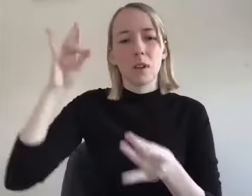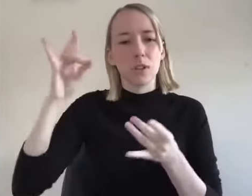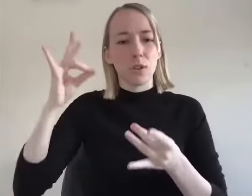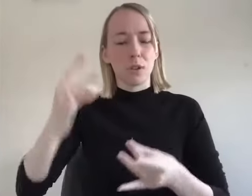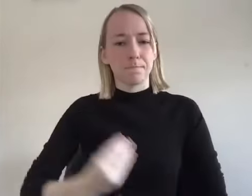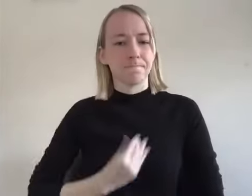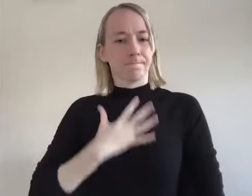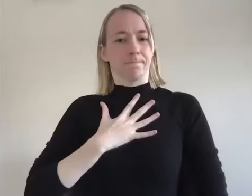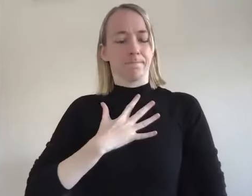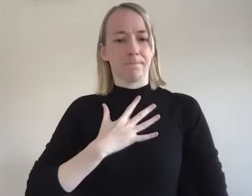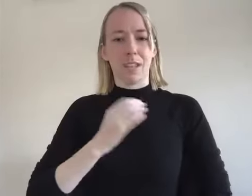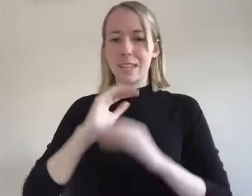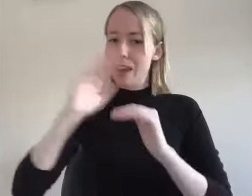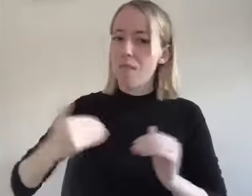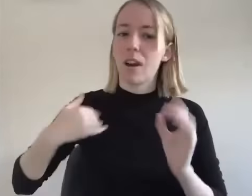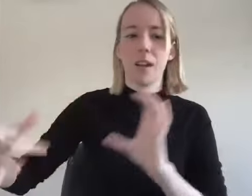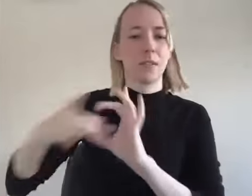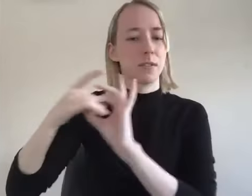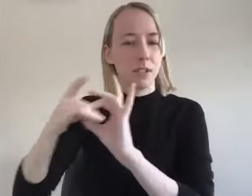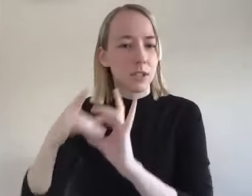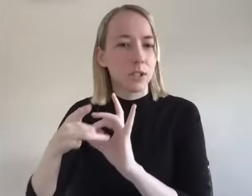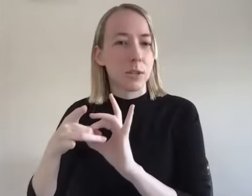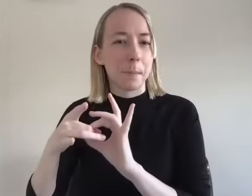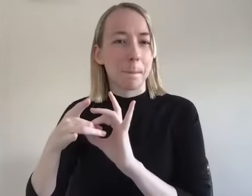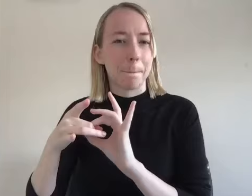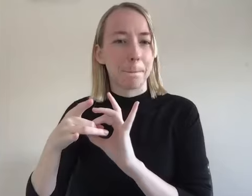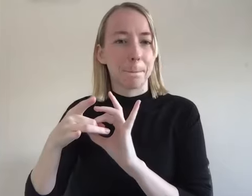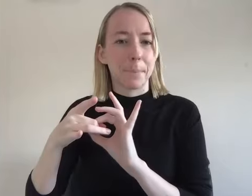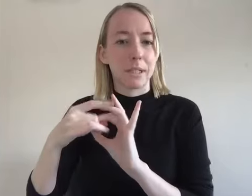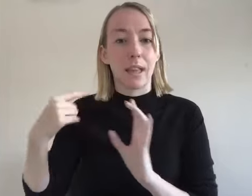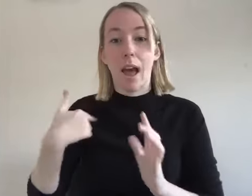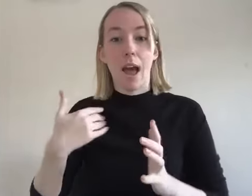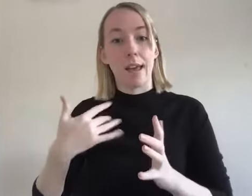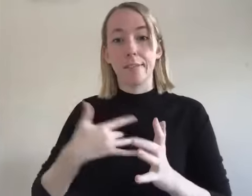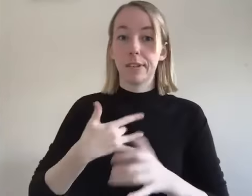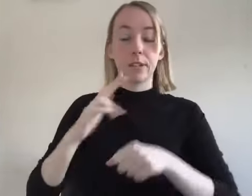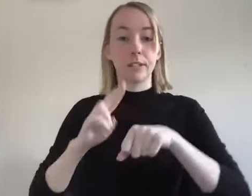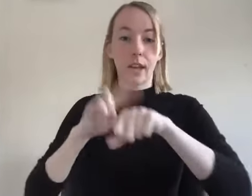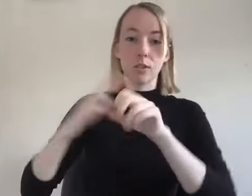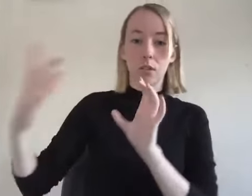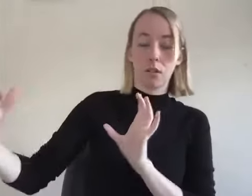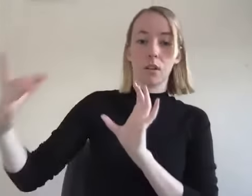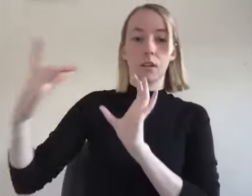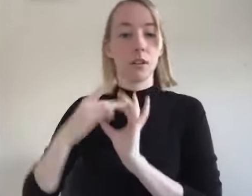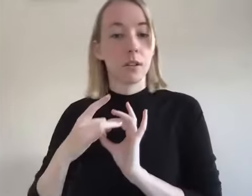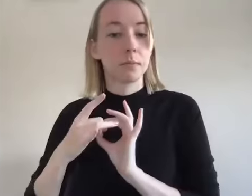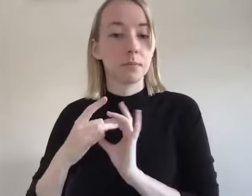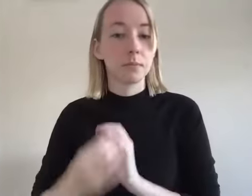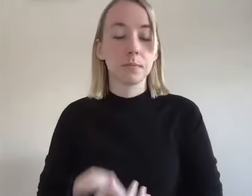spiritual presence in a relationship that i like am naturally like drawn to